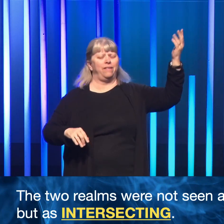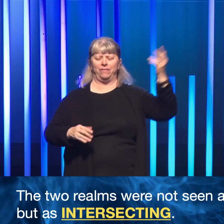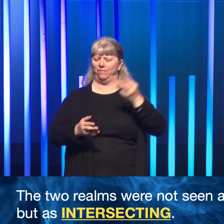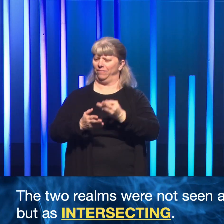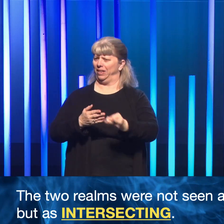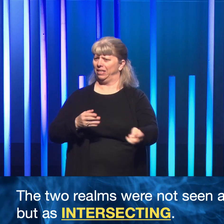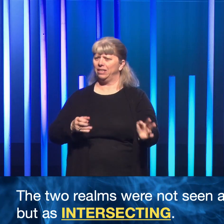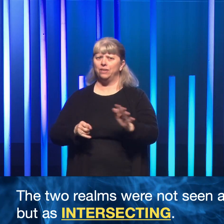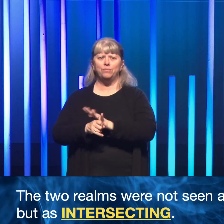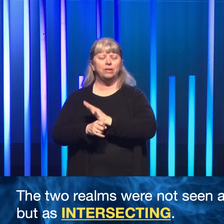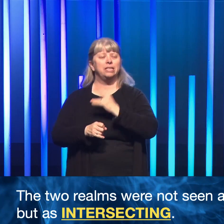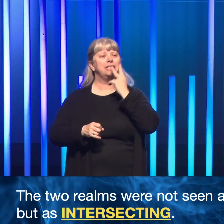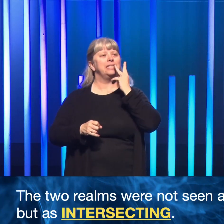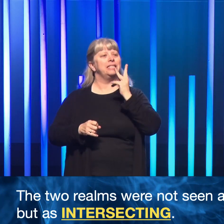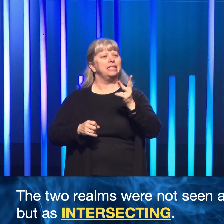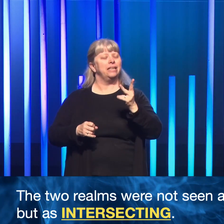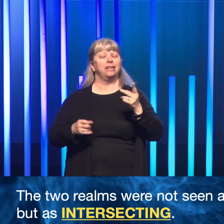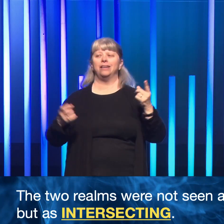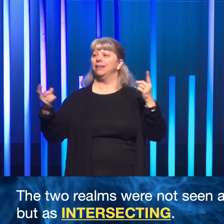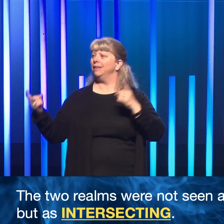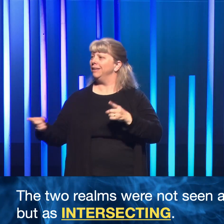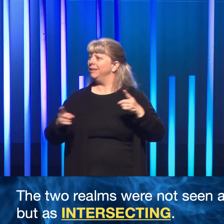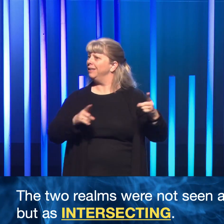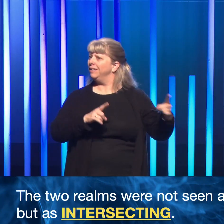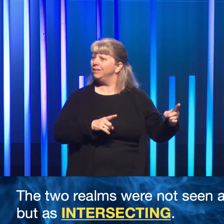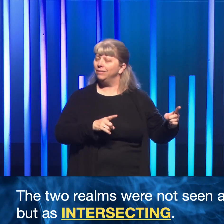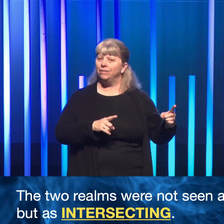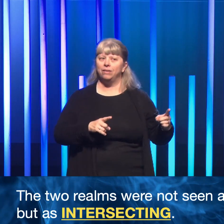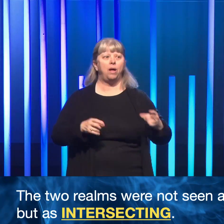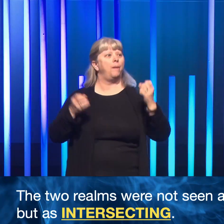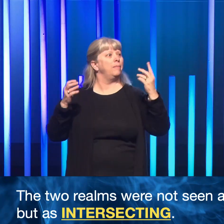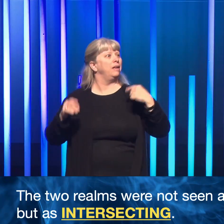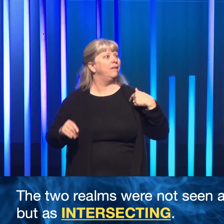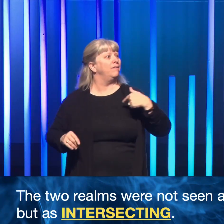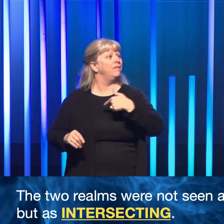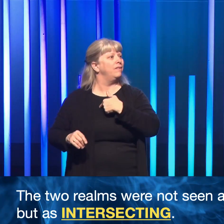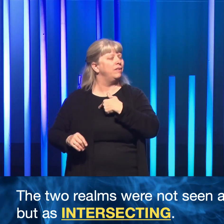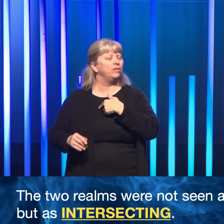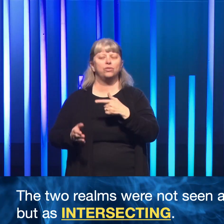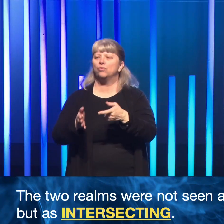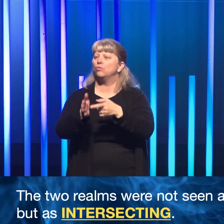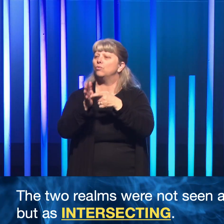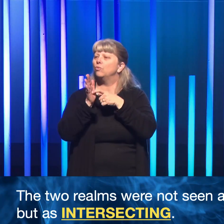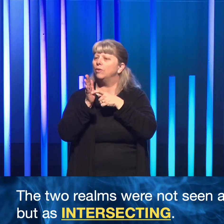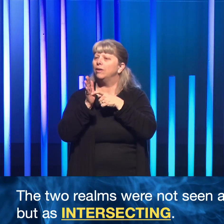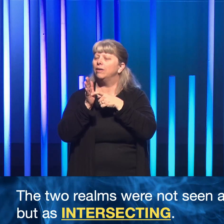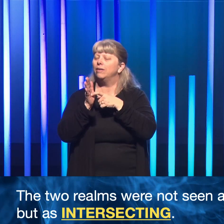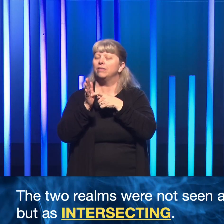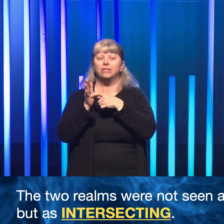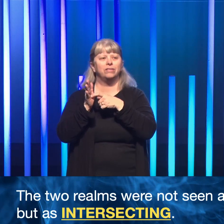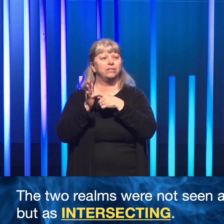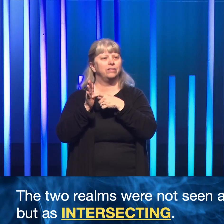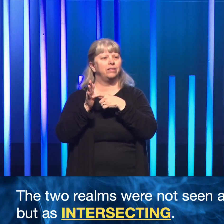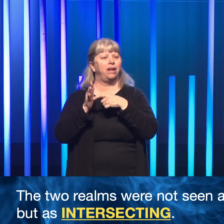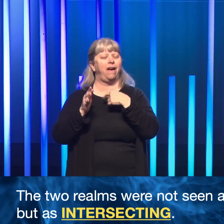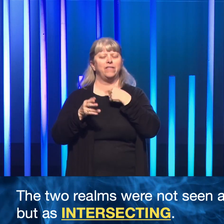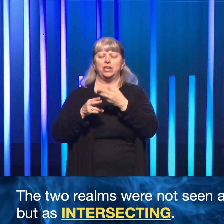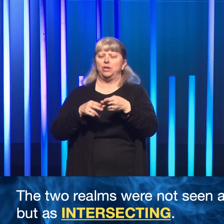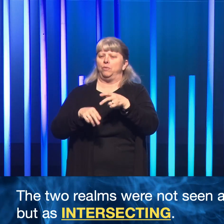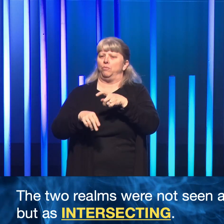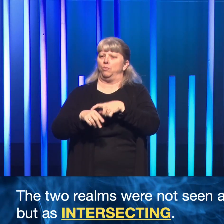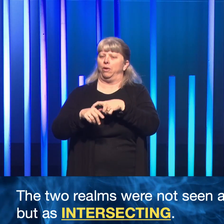us completely to see the phenomena. For many of us, it requires us to have a temporary